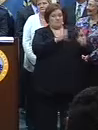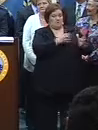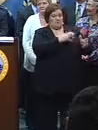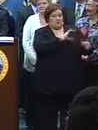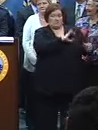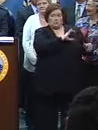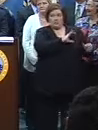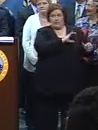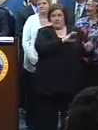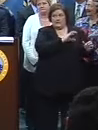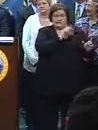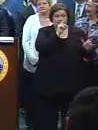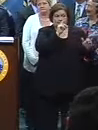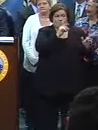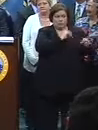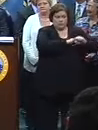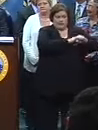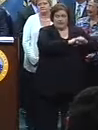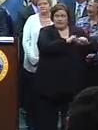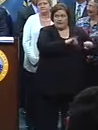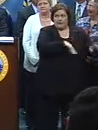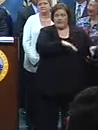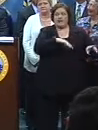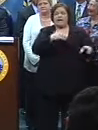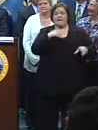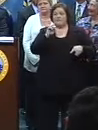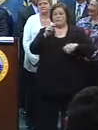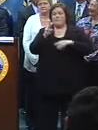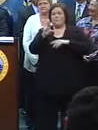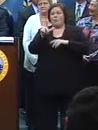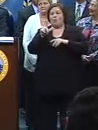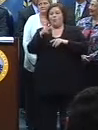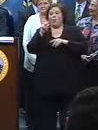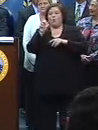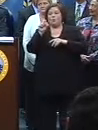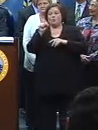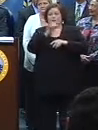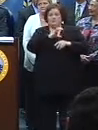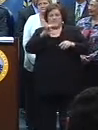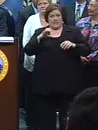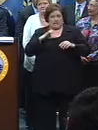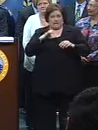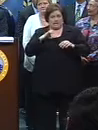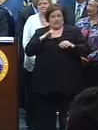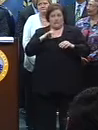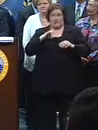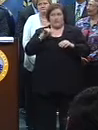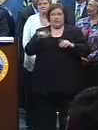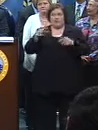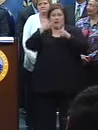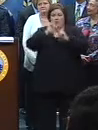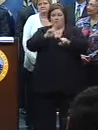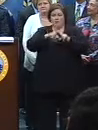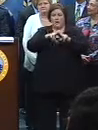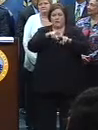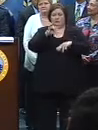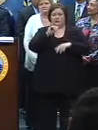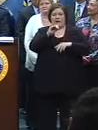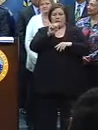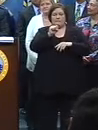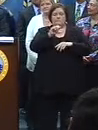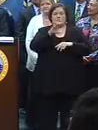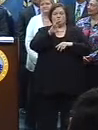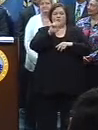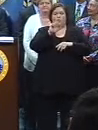other side of that, we already have a Super Bowl host committee that's set up. It's a fairly robust committee. The honorary chairs of that are James Carville and